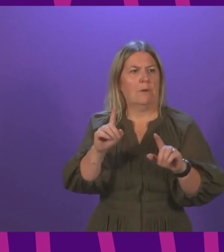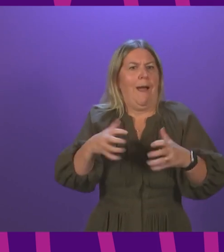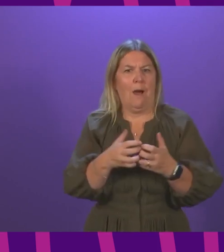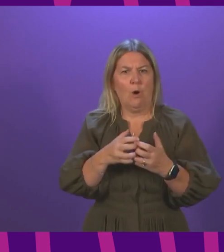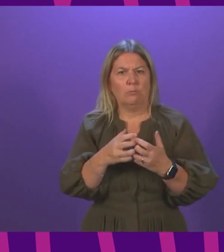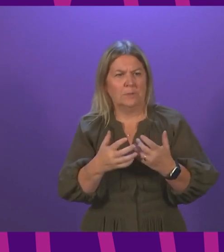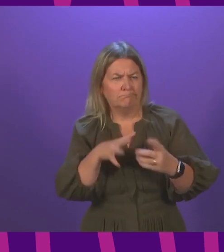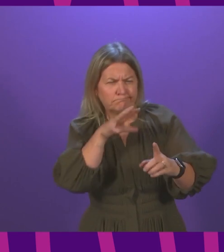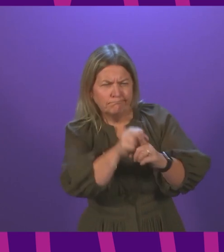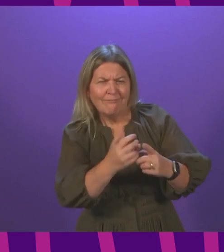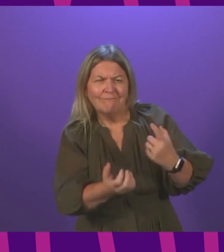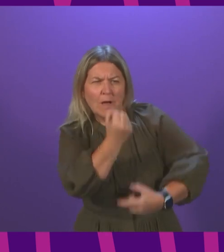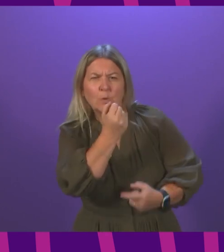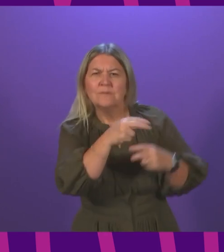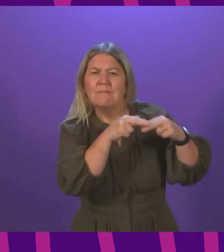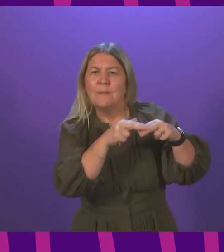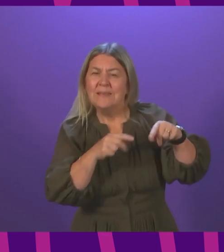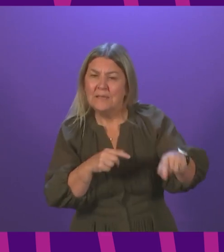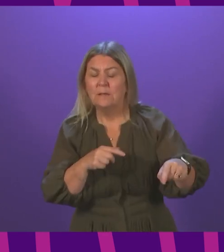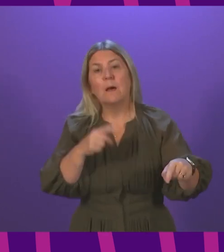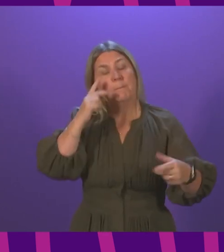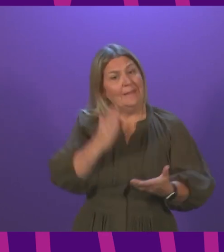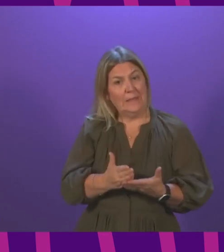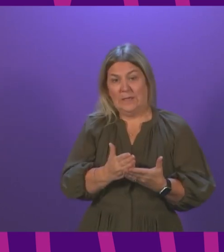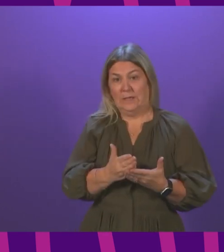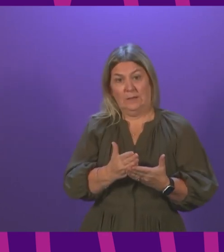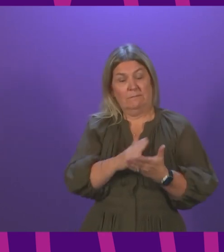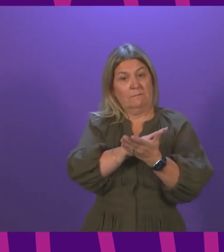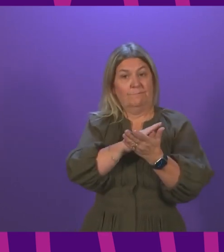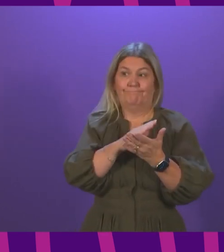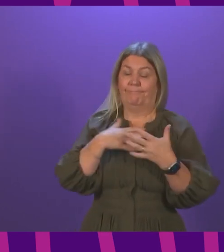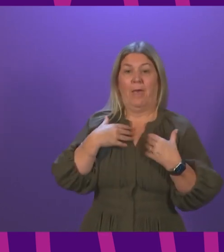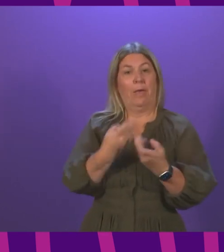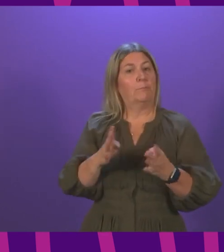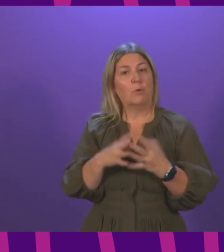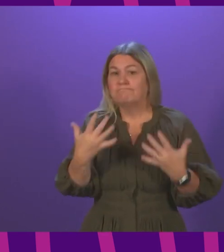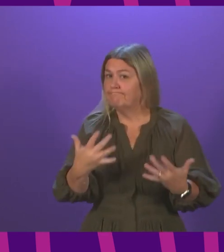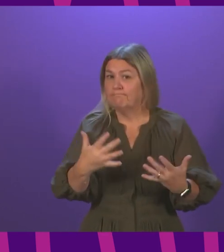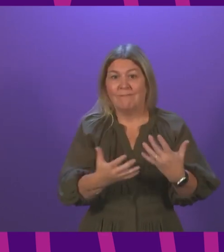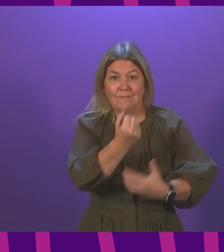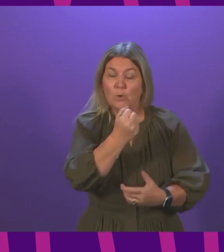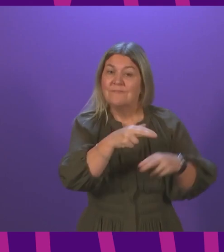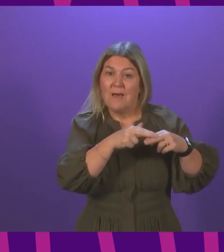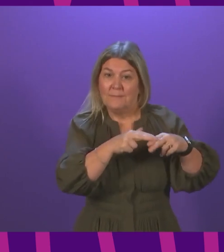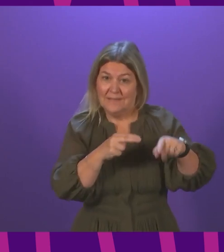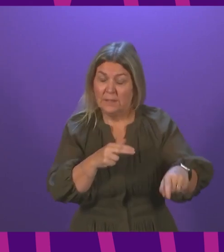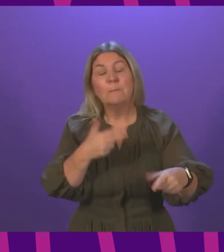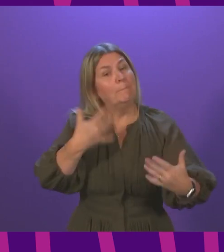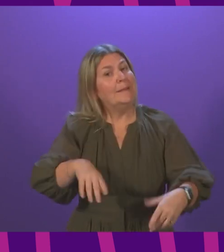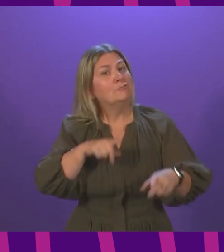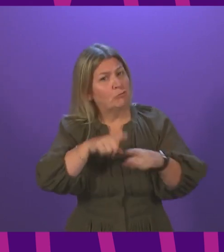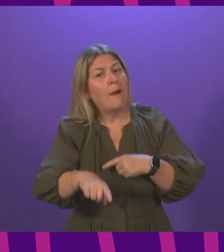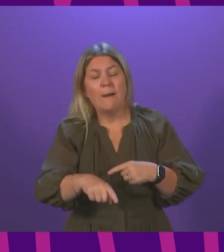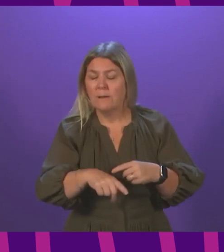As I understand it, they have not located the family. As I absolutely understand it, that is not for the want of trying